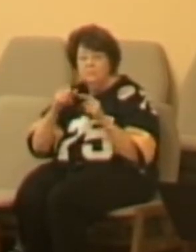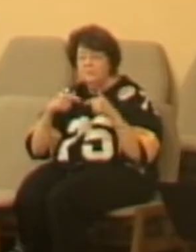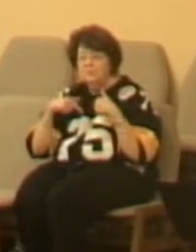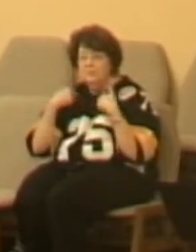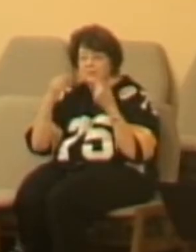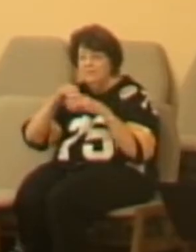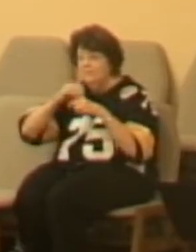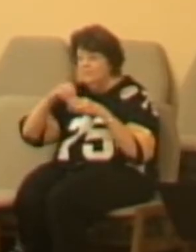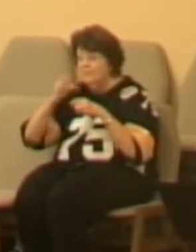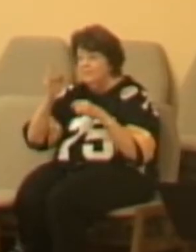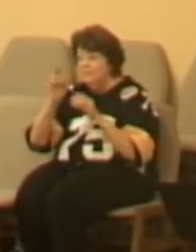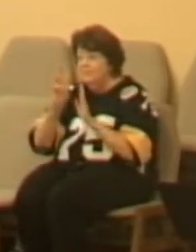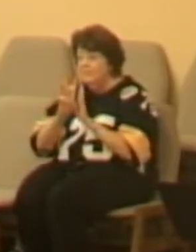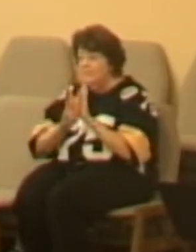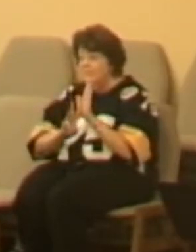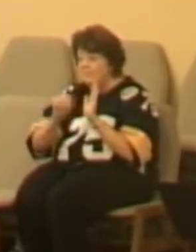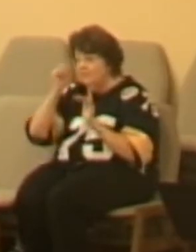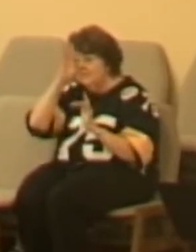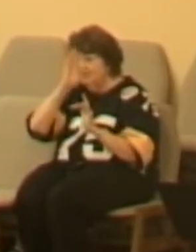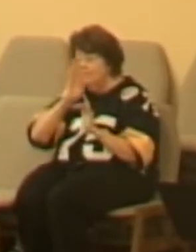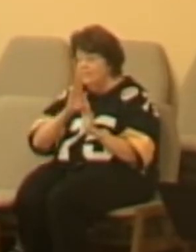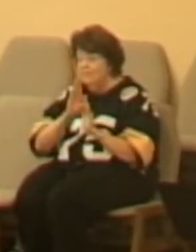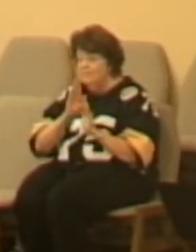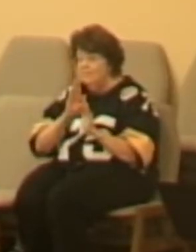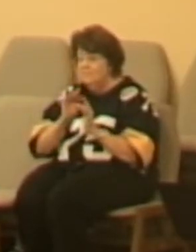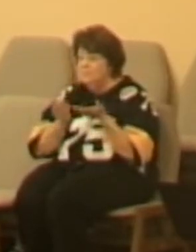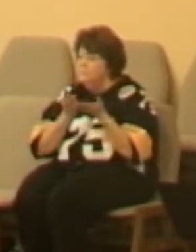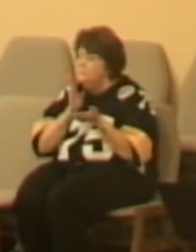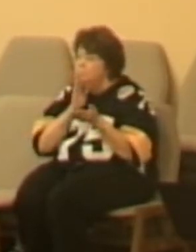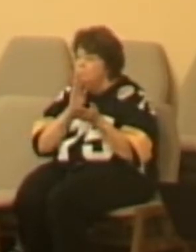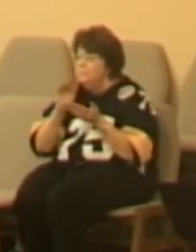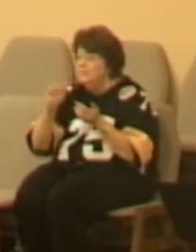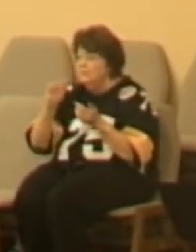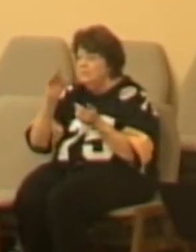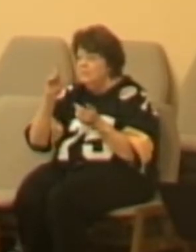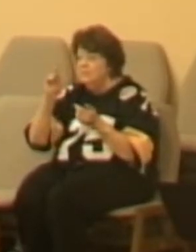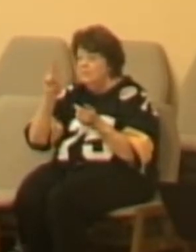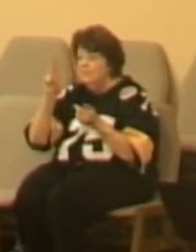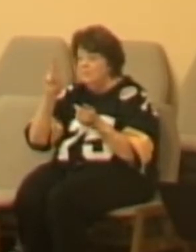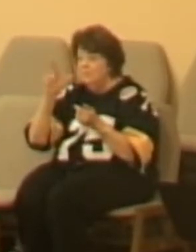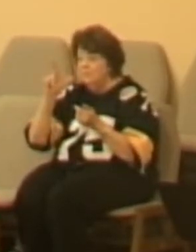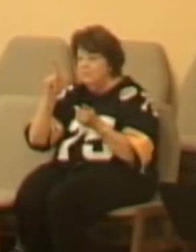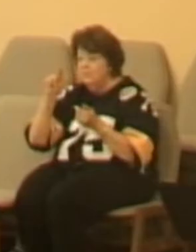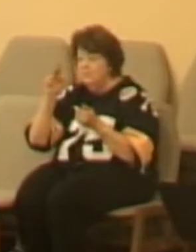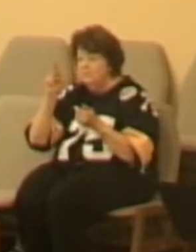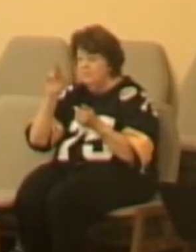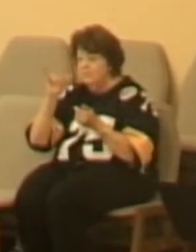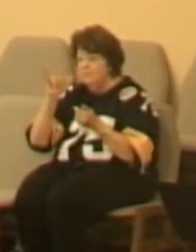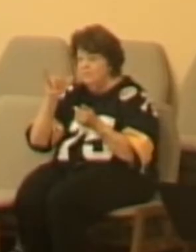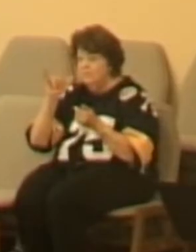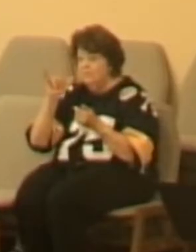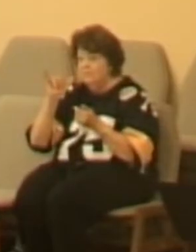What's that look like? Adultery, lying, cheating,